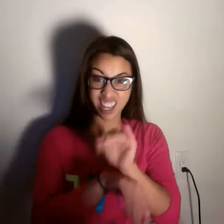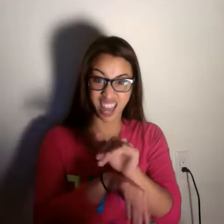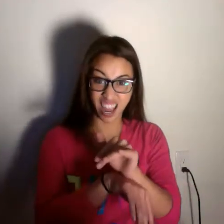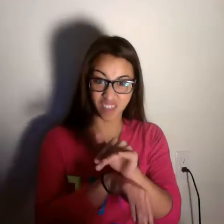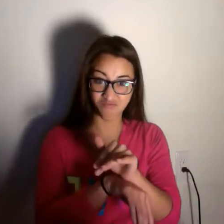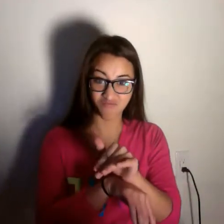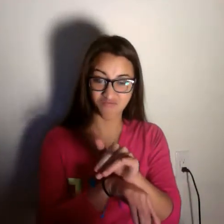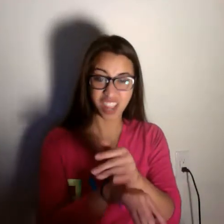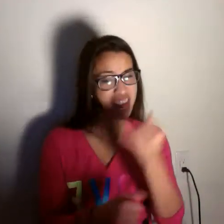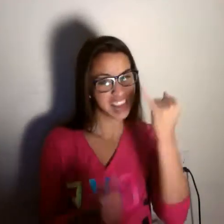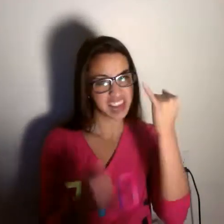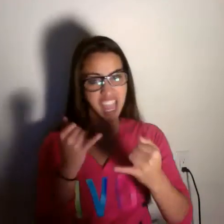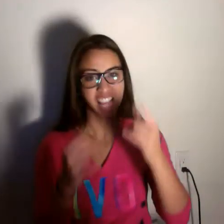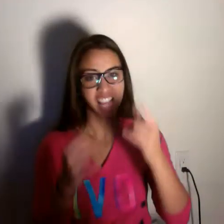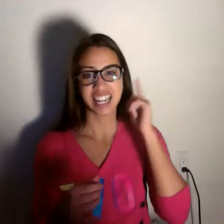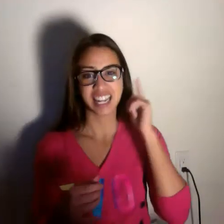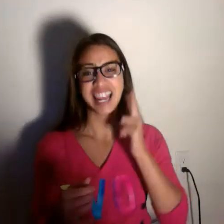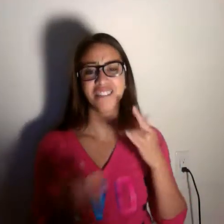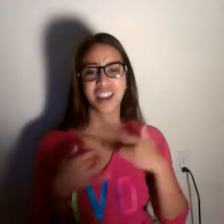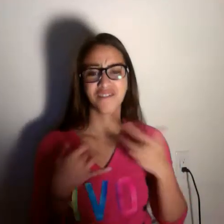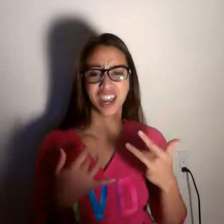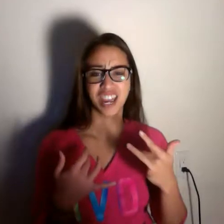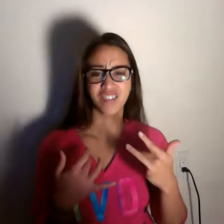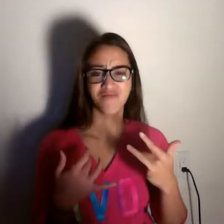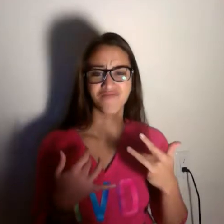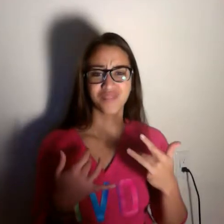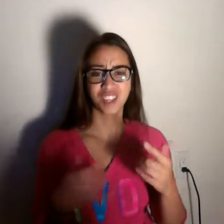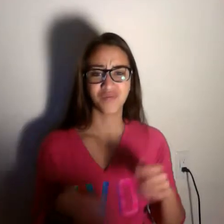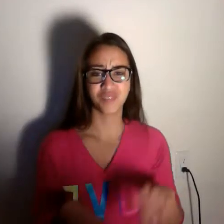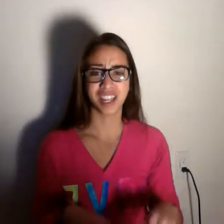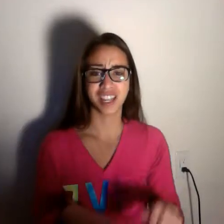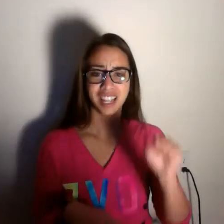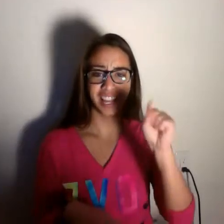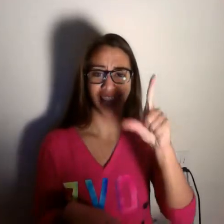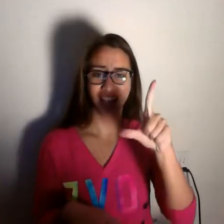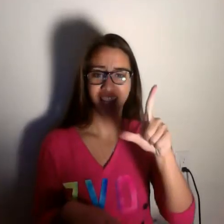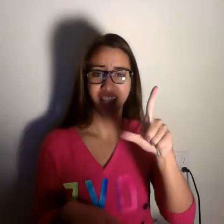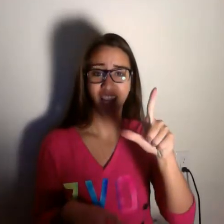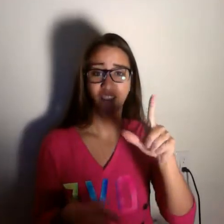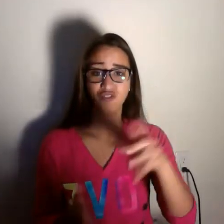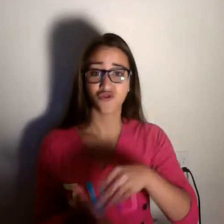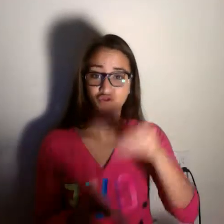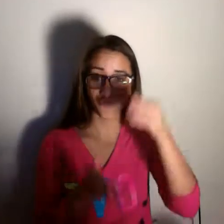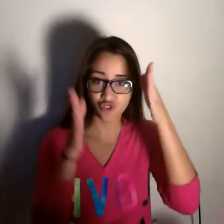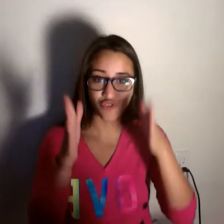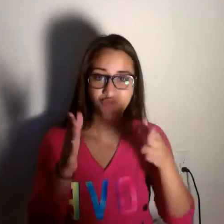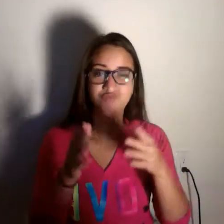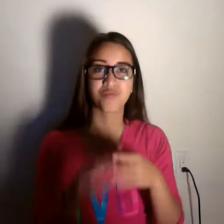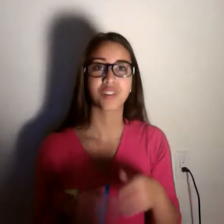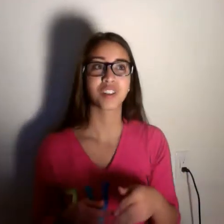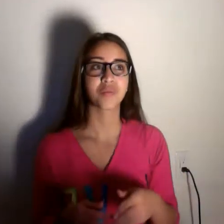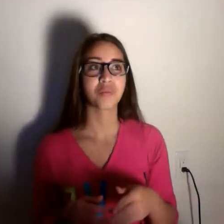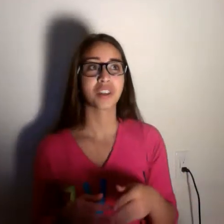pain reliever. You took action, you took Advil, and we thank you. Conflicts number eight, waking the pain.